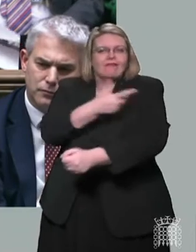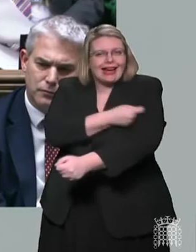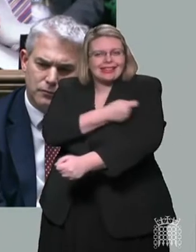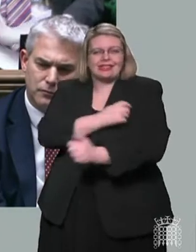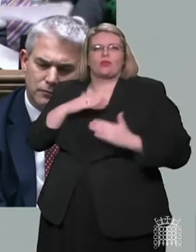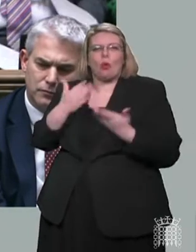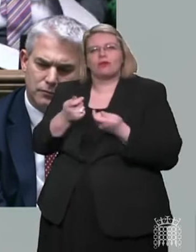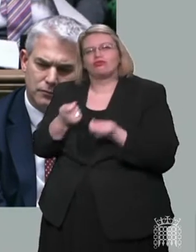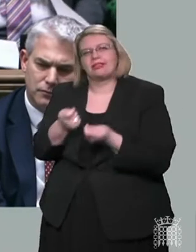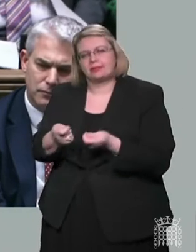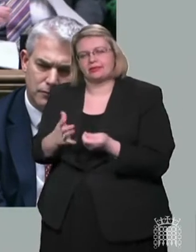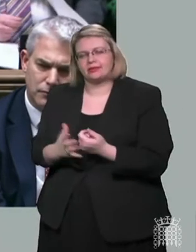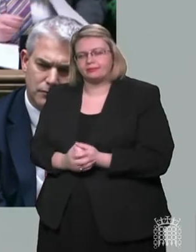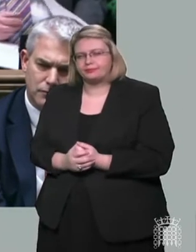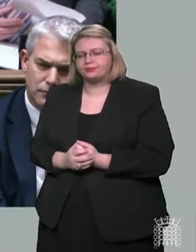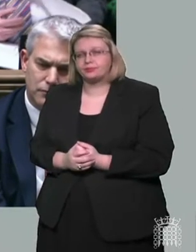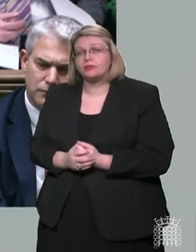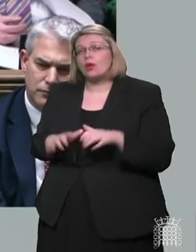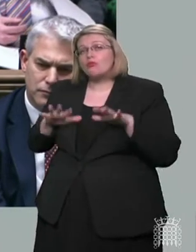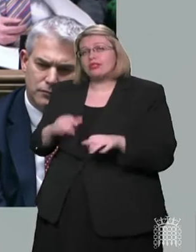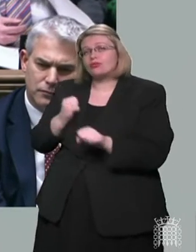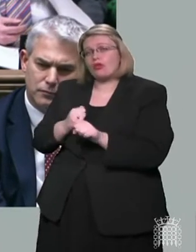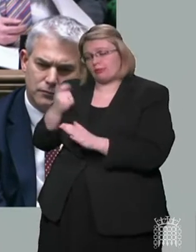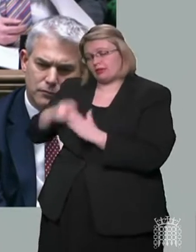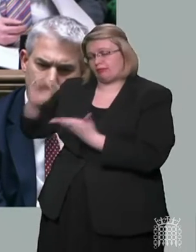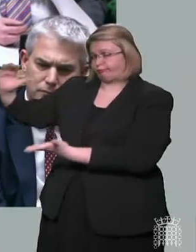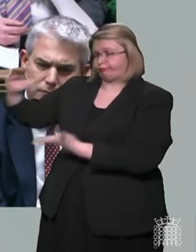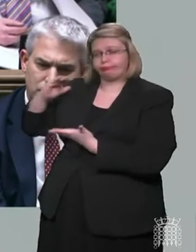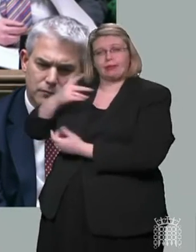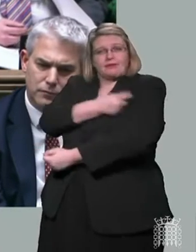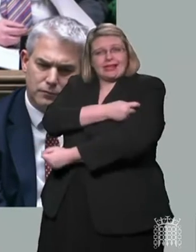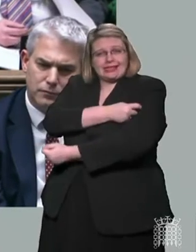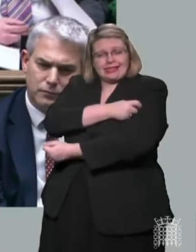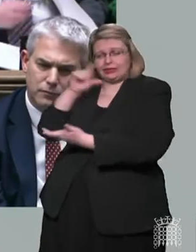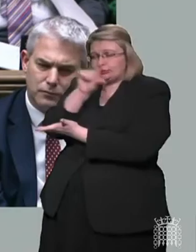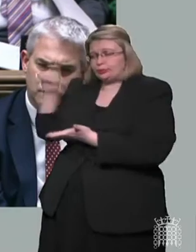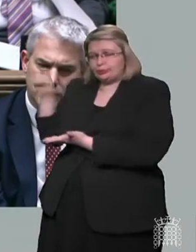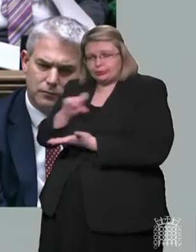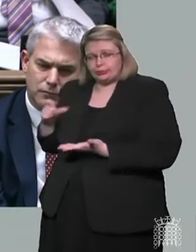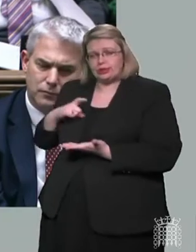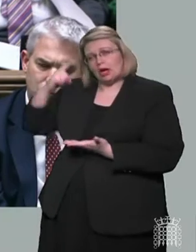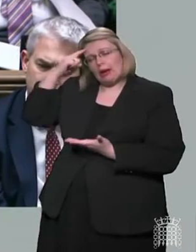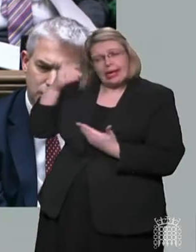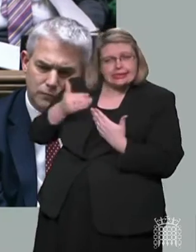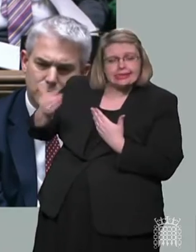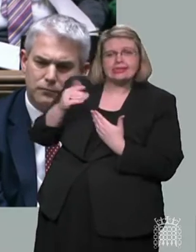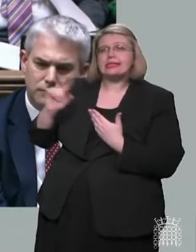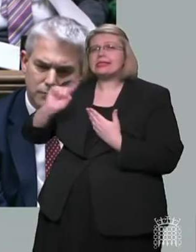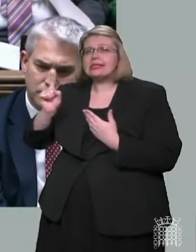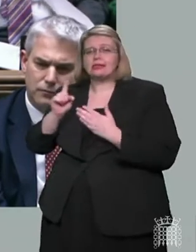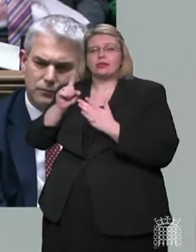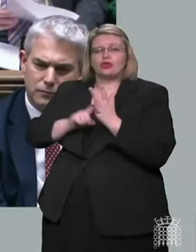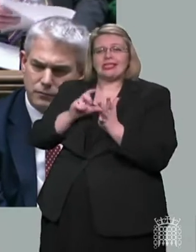The UK Government has procured enough doses of vaccine to anticipate a wide range of possible JCVI